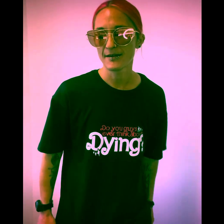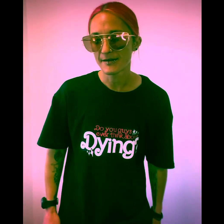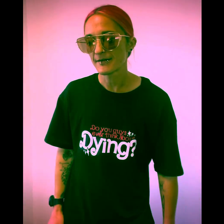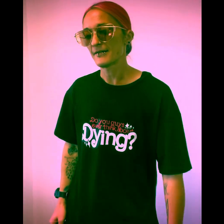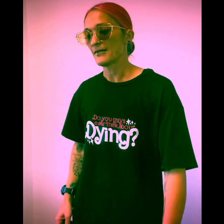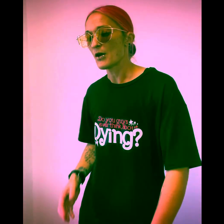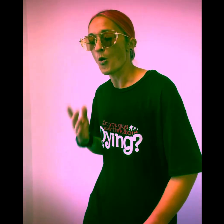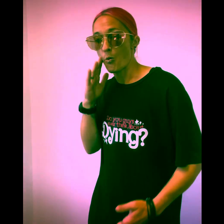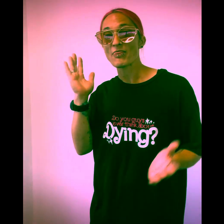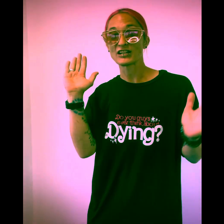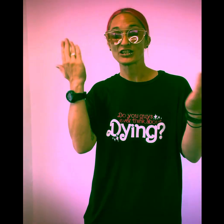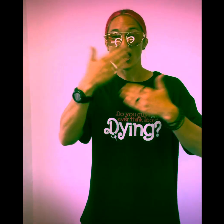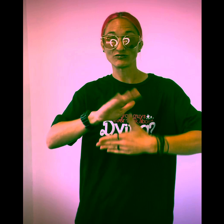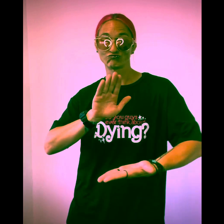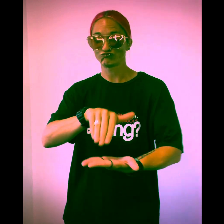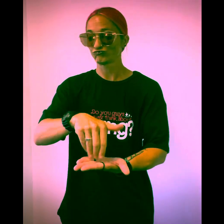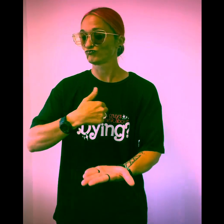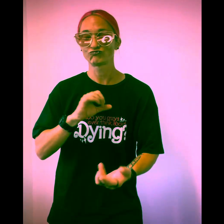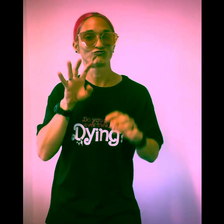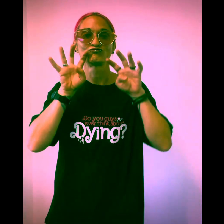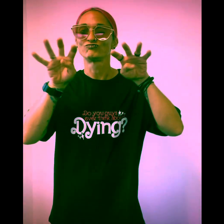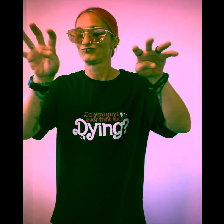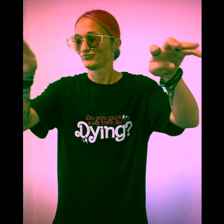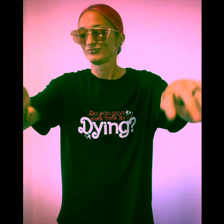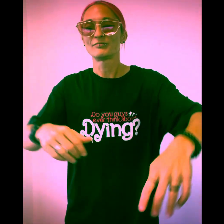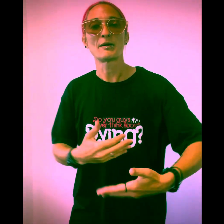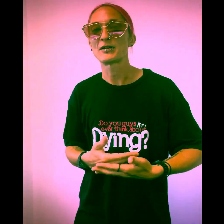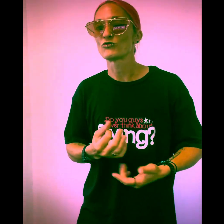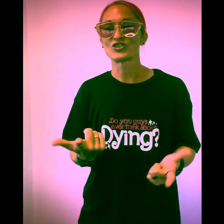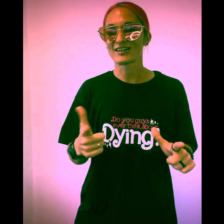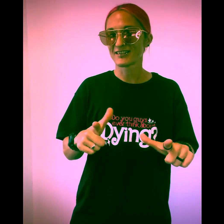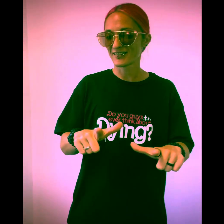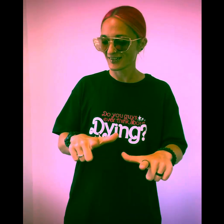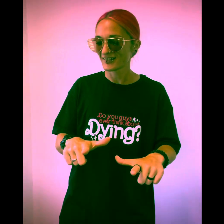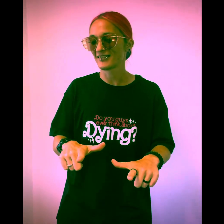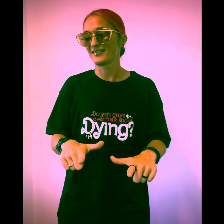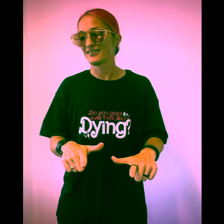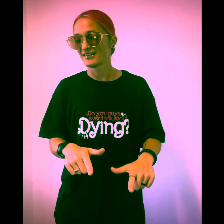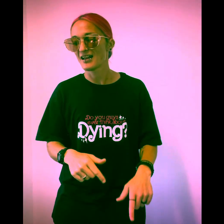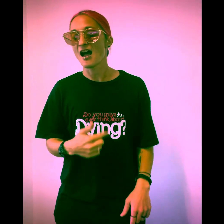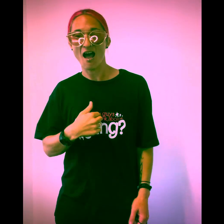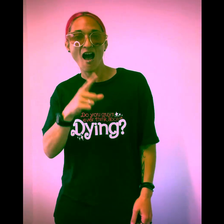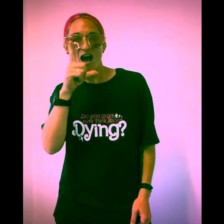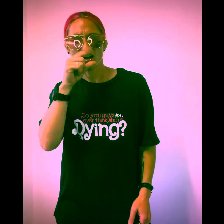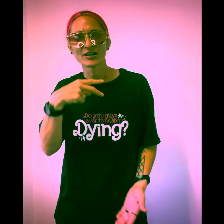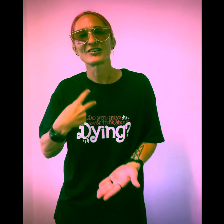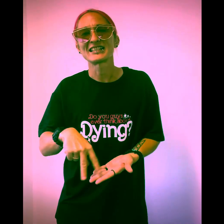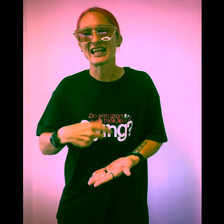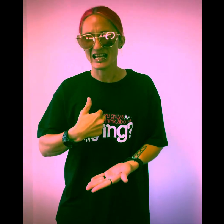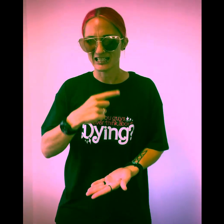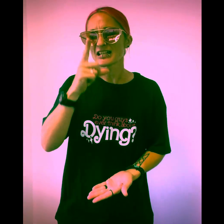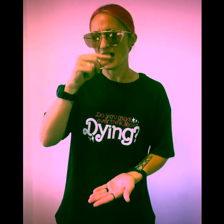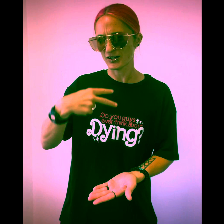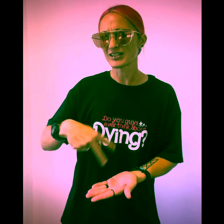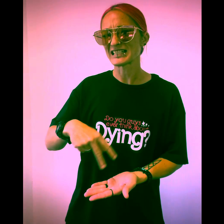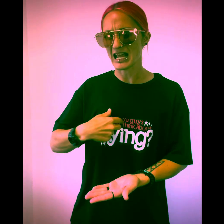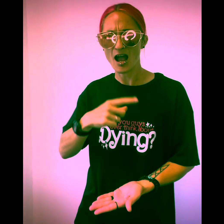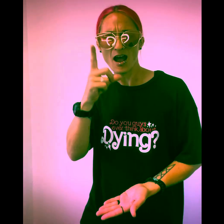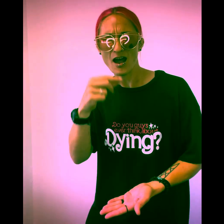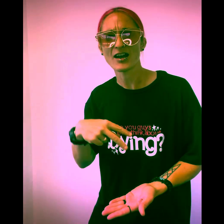When the night's here, I don't do tears, baby, no chance I could dance, I could dance, I